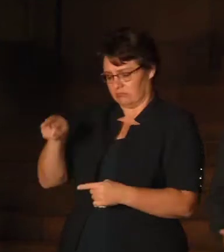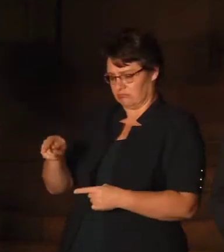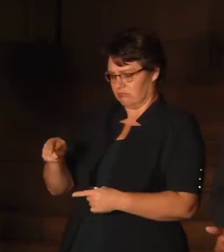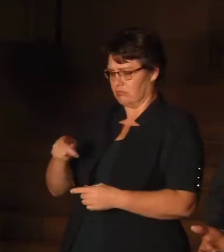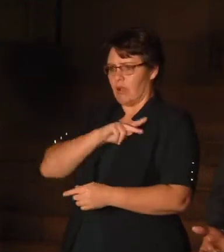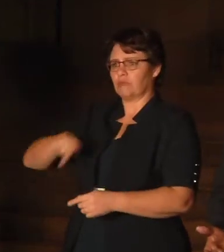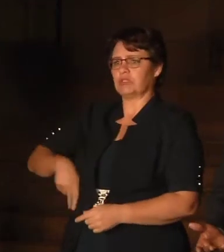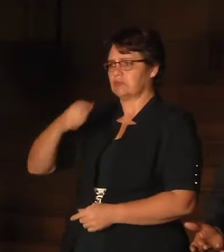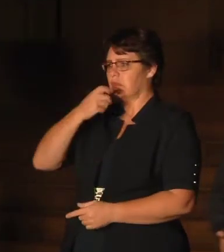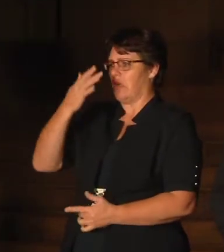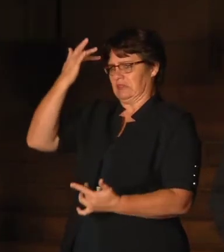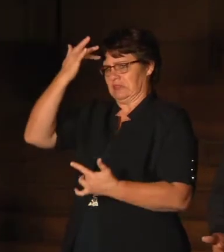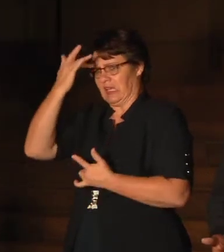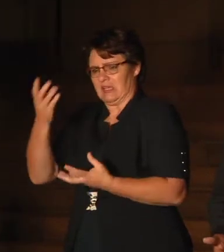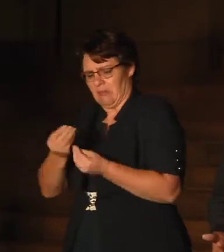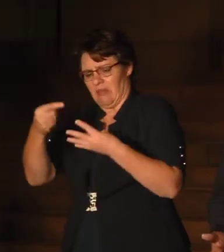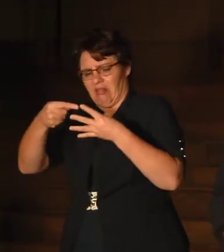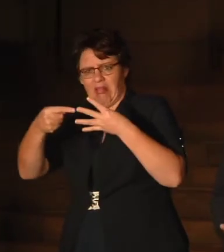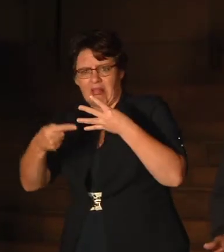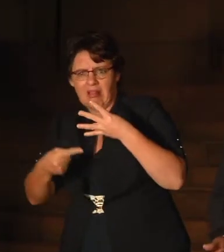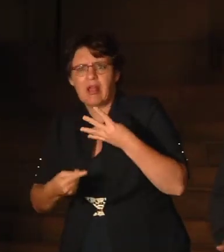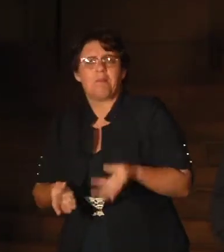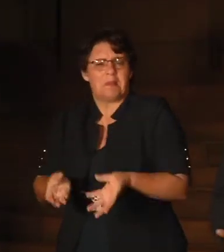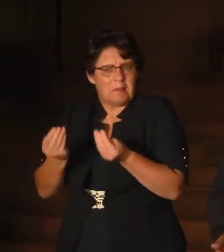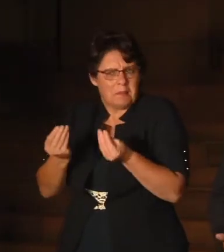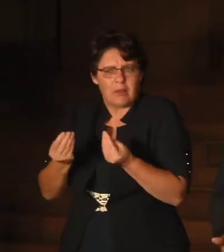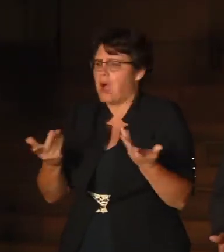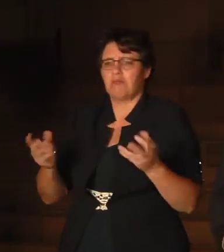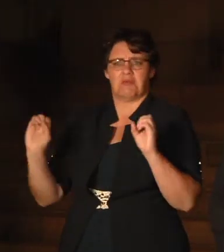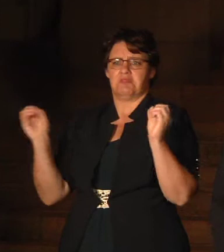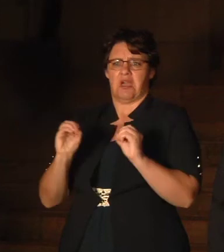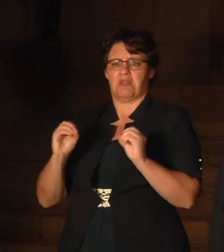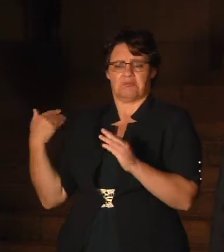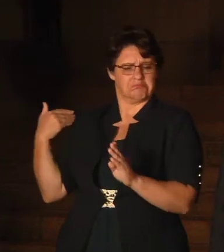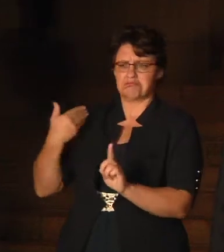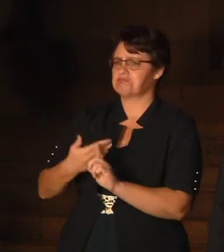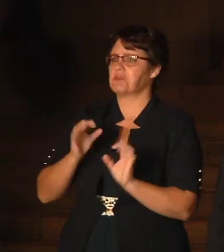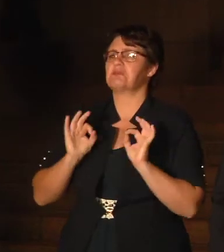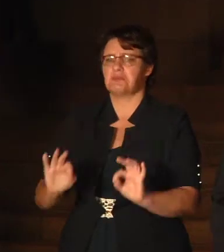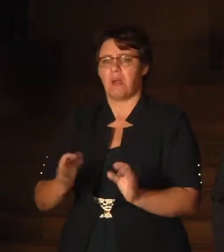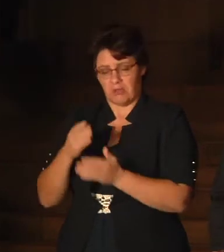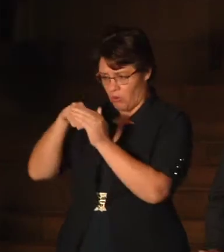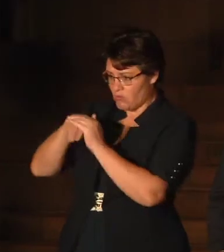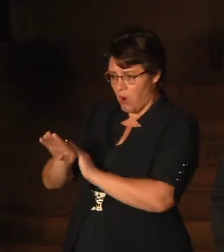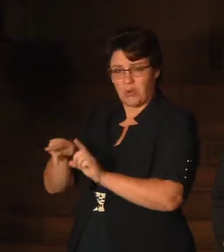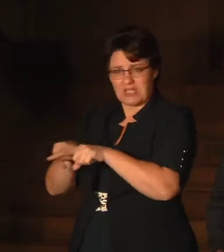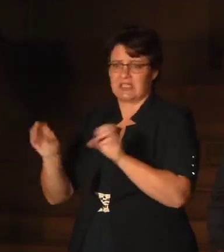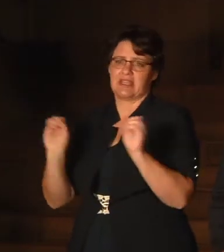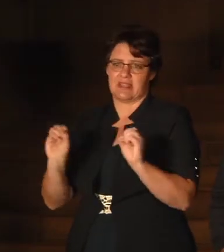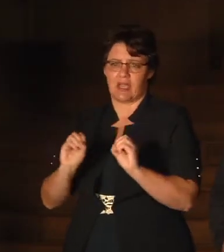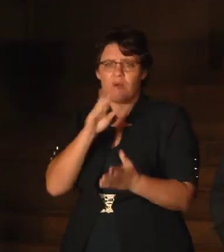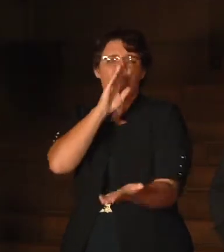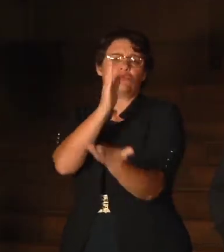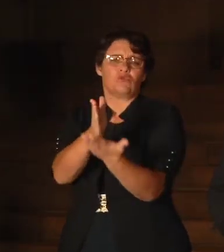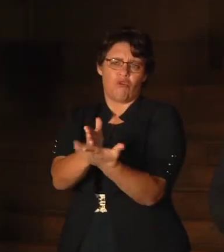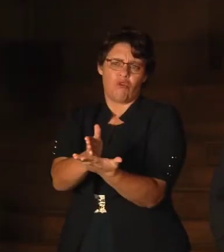So far, there are no symptoms from the president that necessitates that he must undergo any test. But we can assure